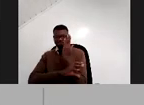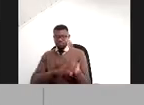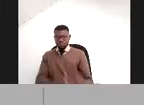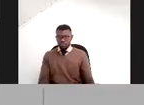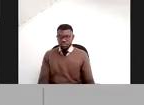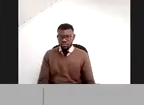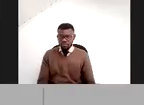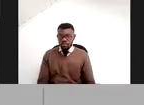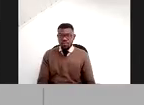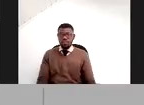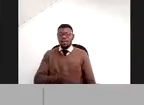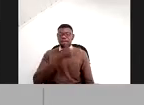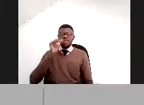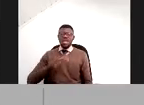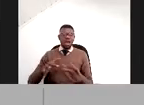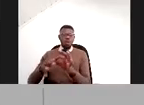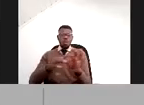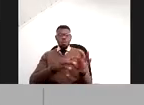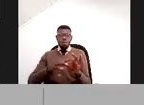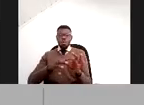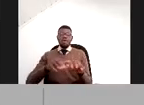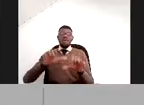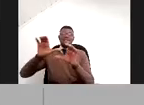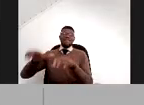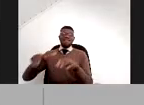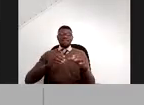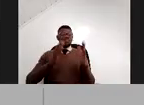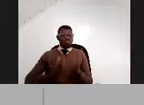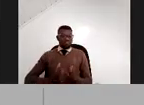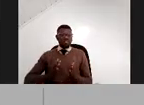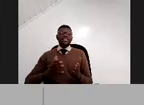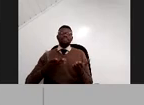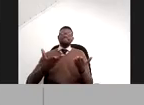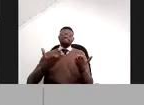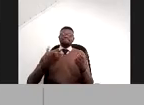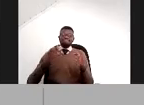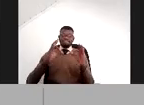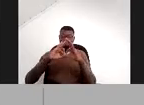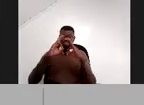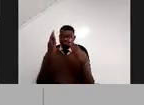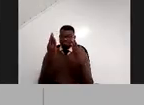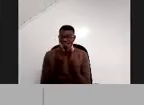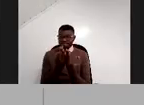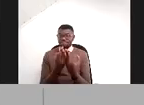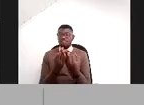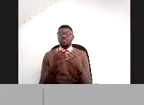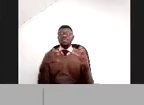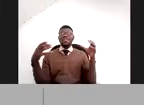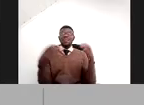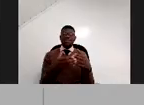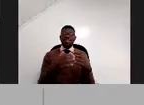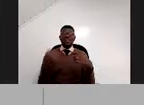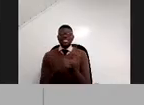better cooperation between the farmers, between the families, between the different companies, to improve the